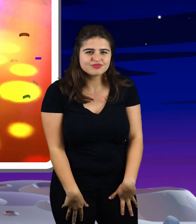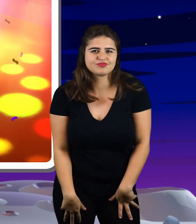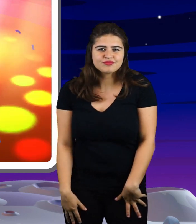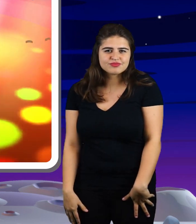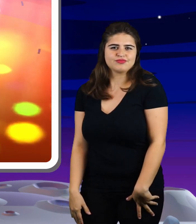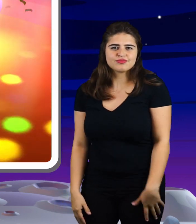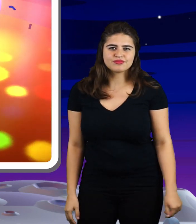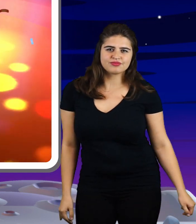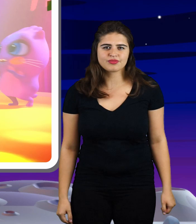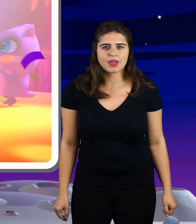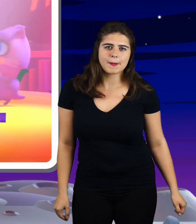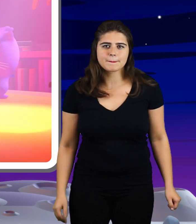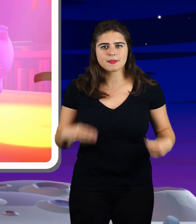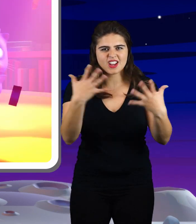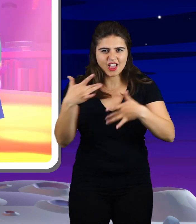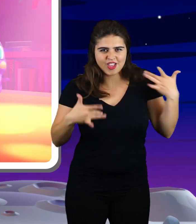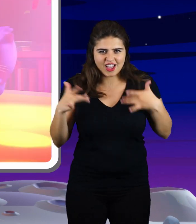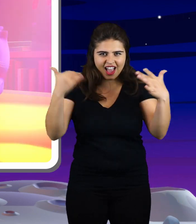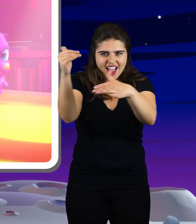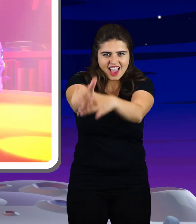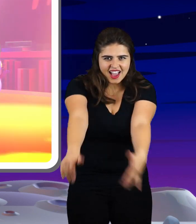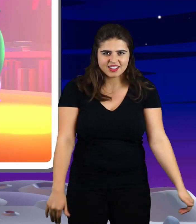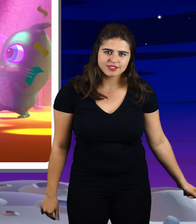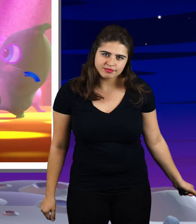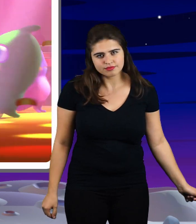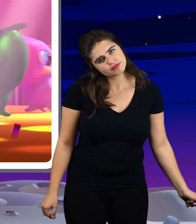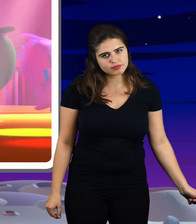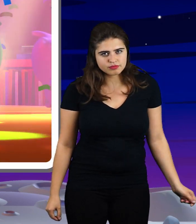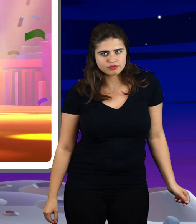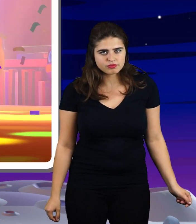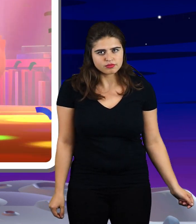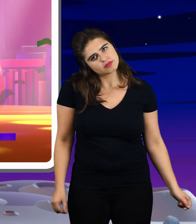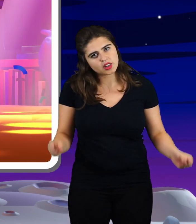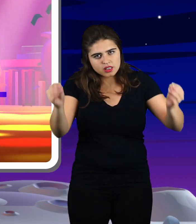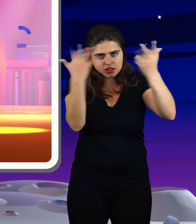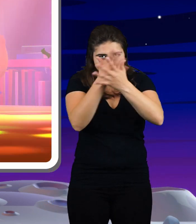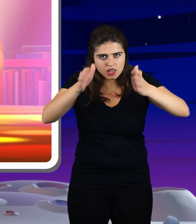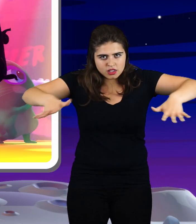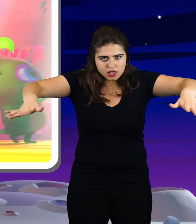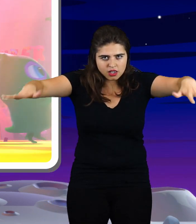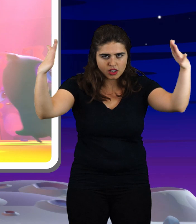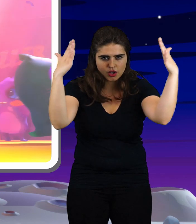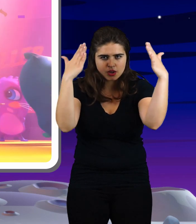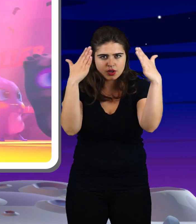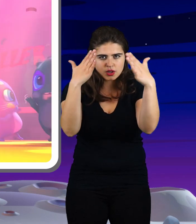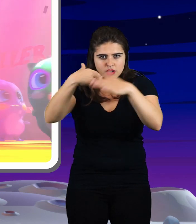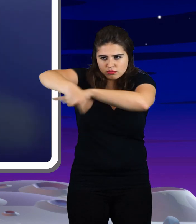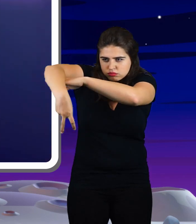I'm gonna do it tonight Darkness falls across the land The midnight hour